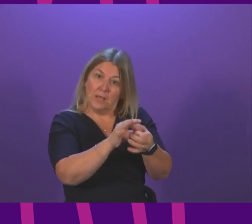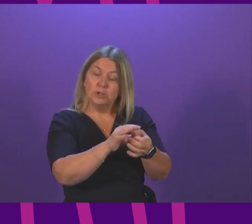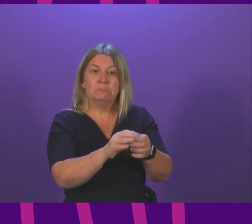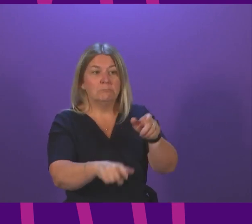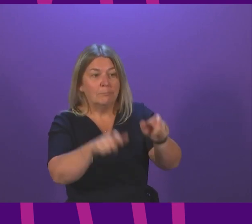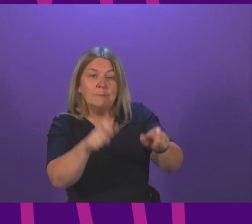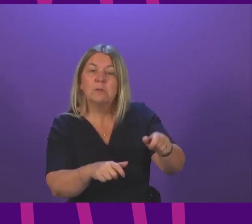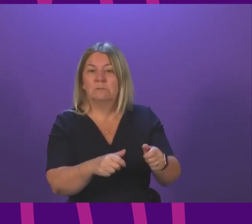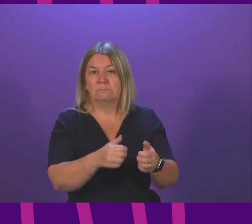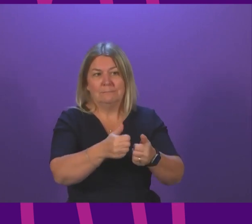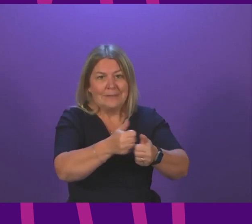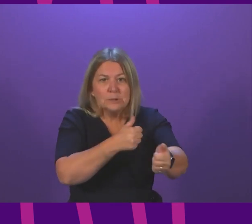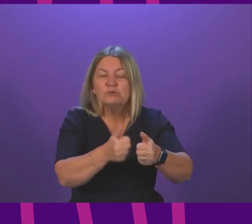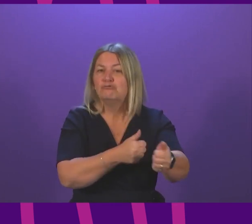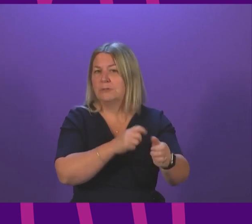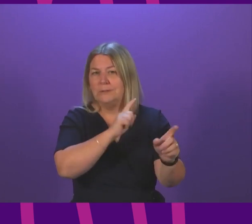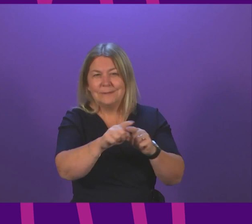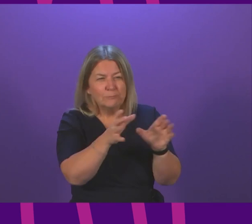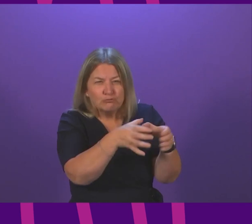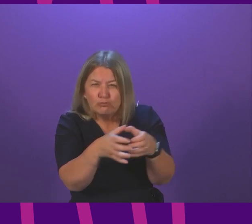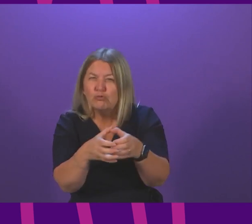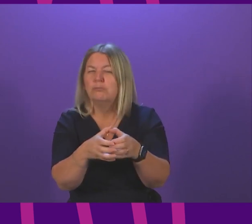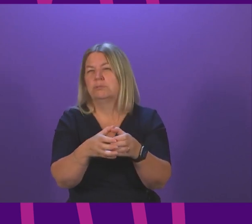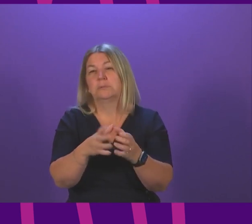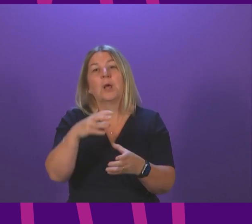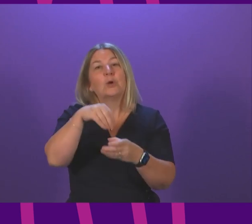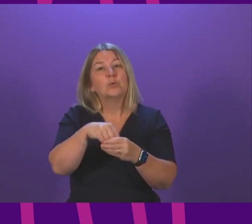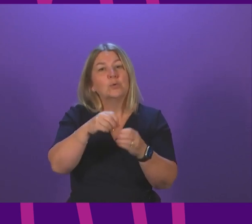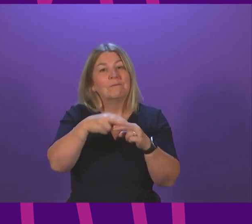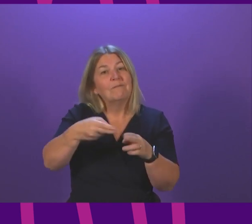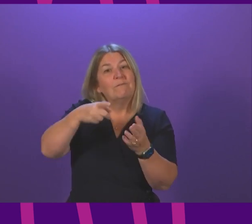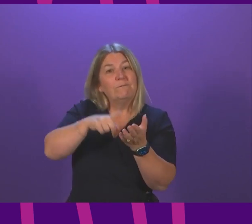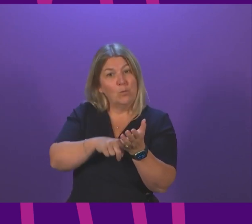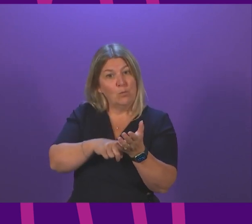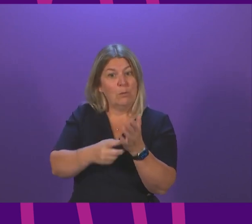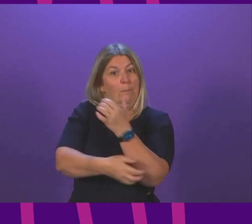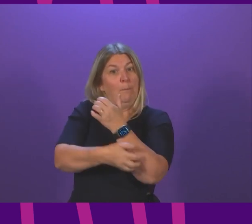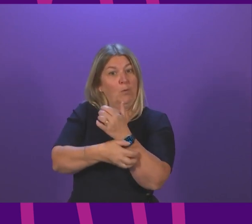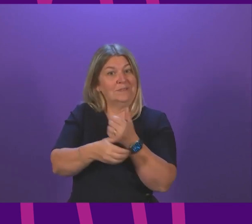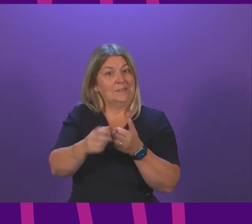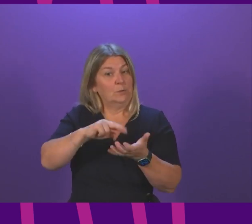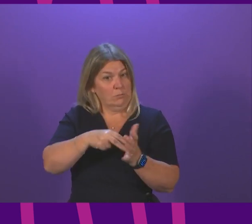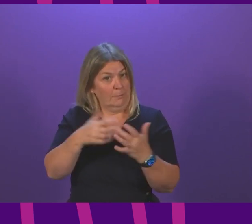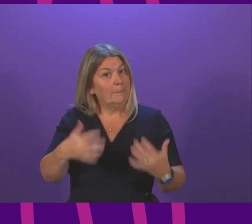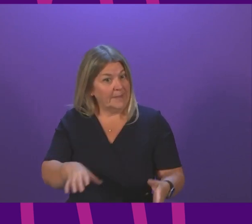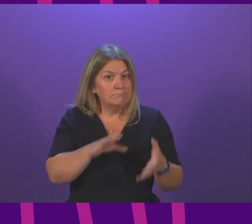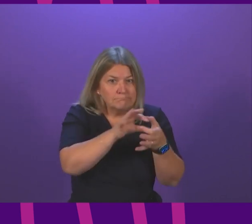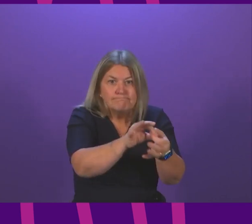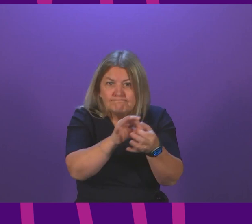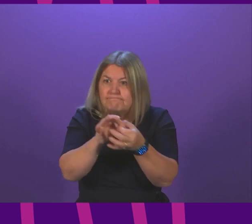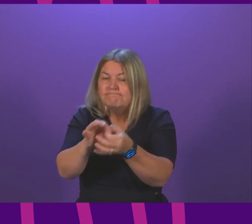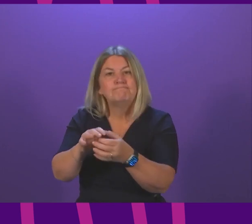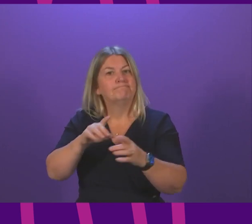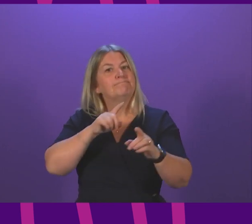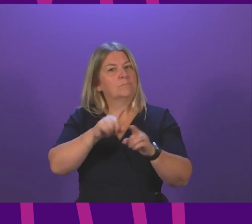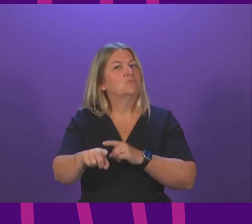we've been engaging with industry and consumer groups including few poverty organisations to develop plans for what we can reasonably do to further support those